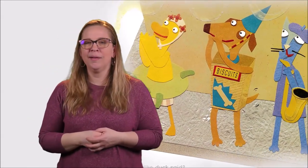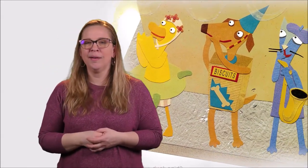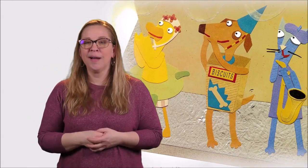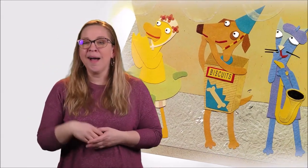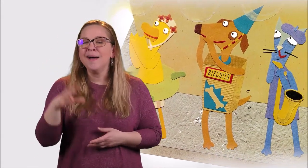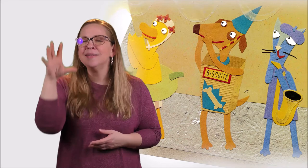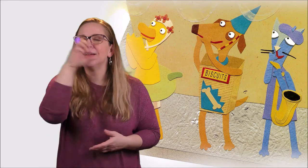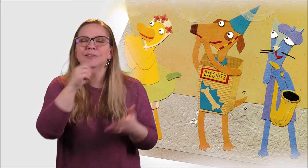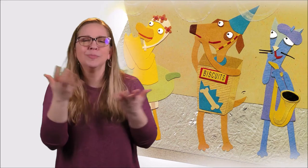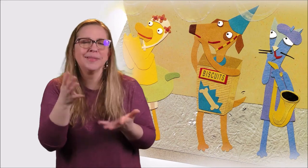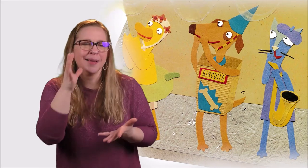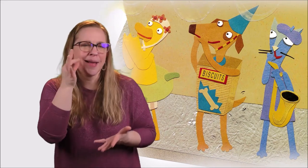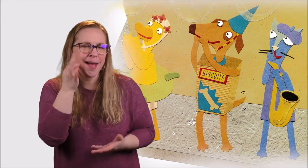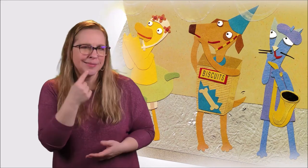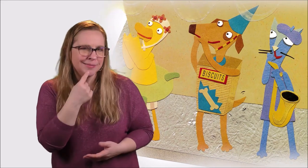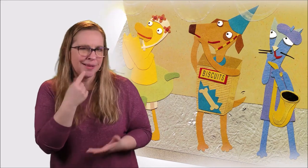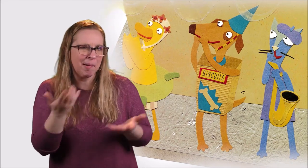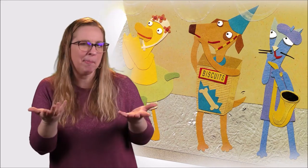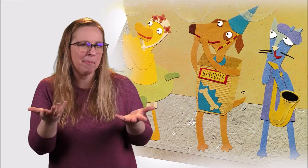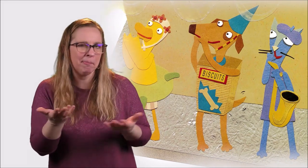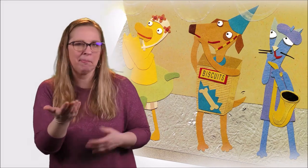Can you guess what the dog said?